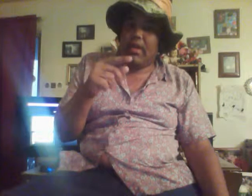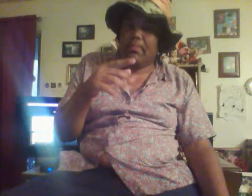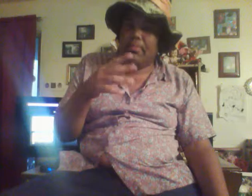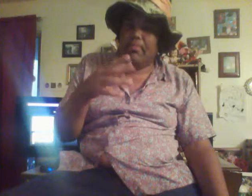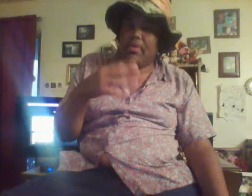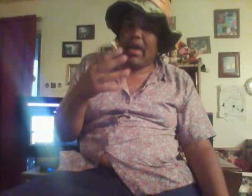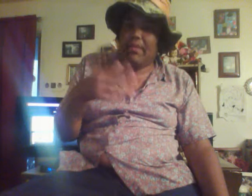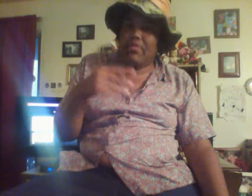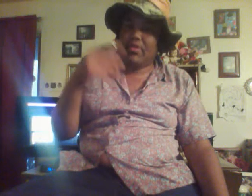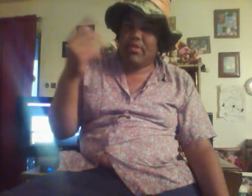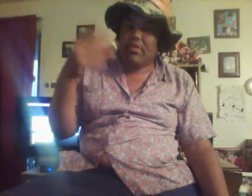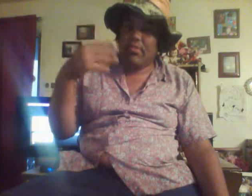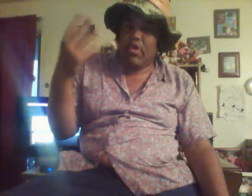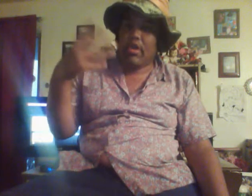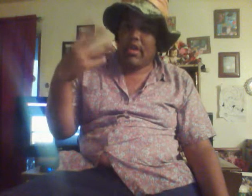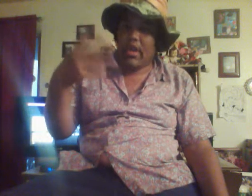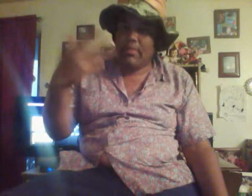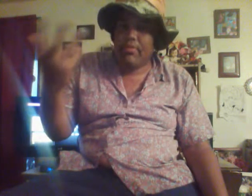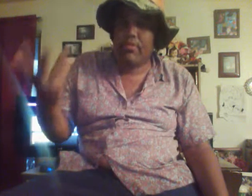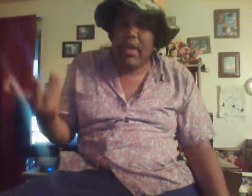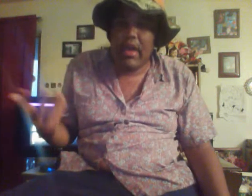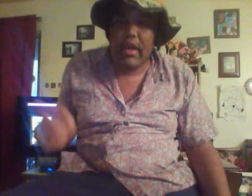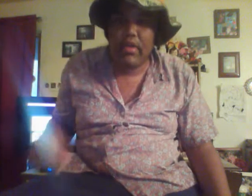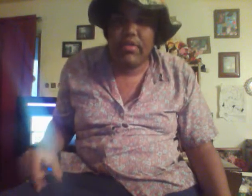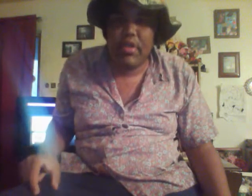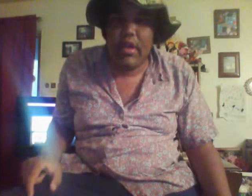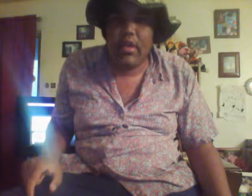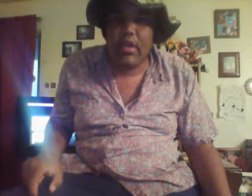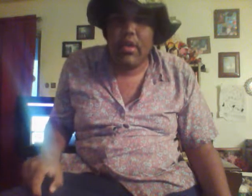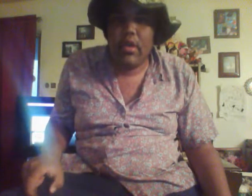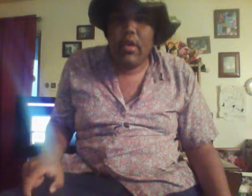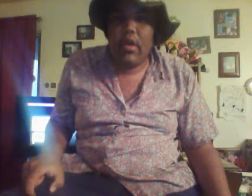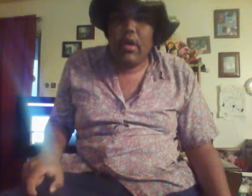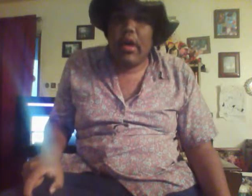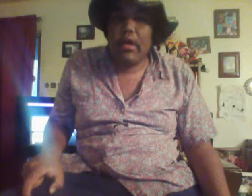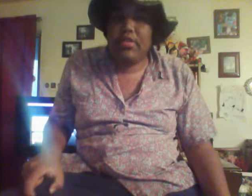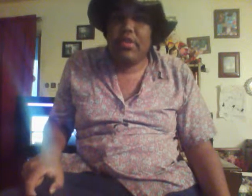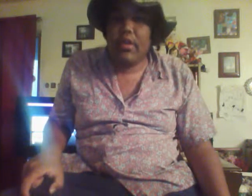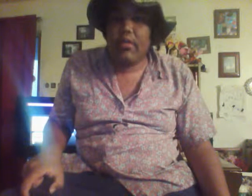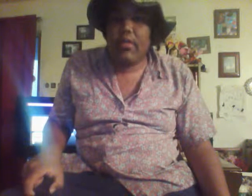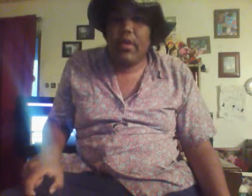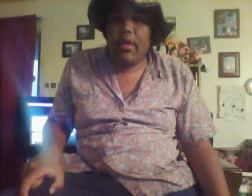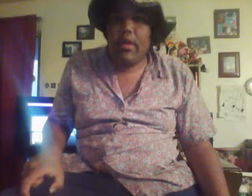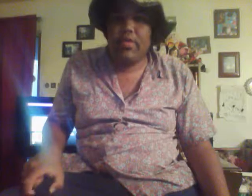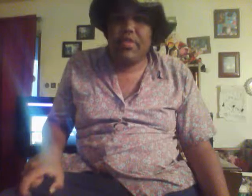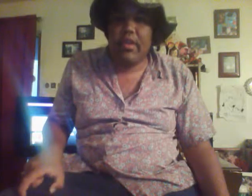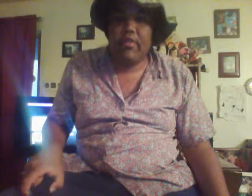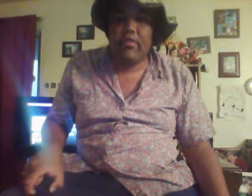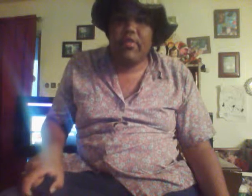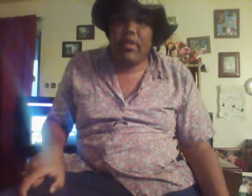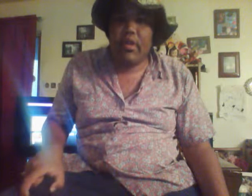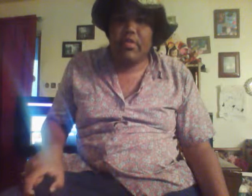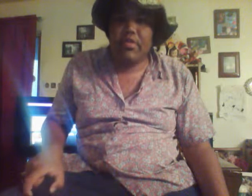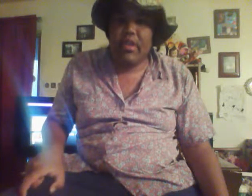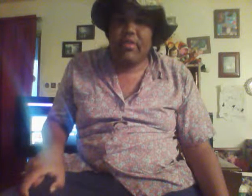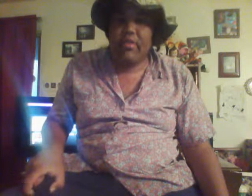Like... Perhaps as a poorly head brunette, I think. I think. And Stephen... And Stephen